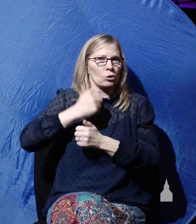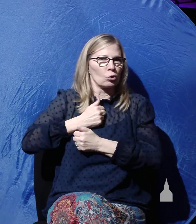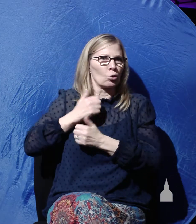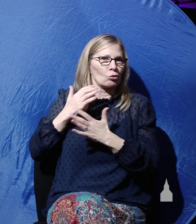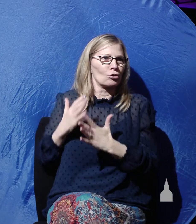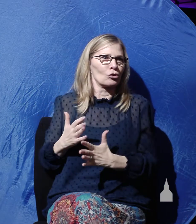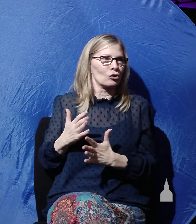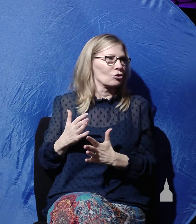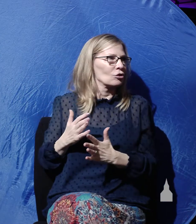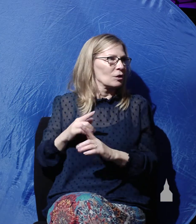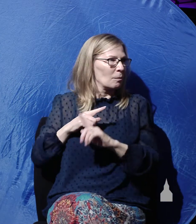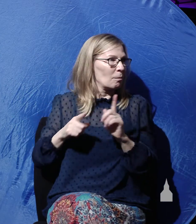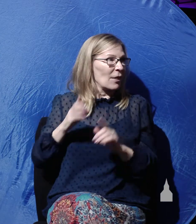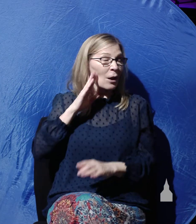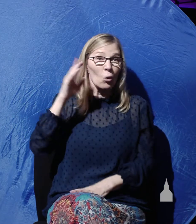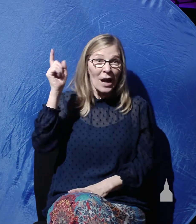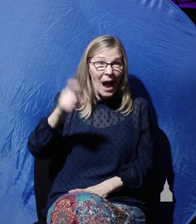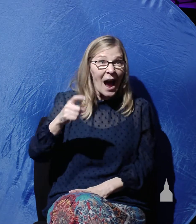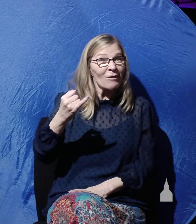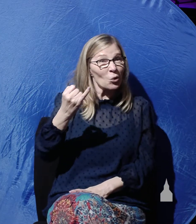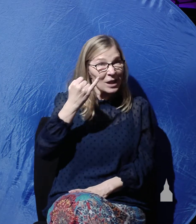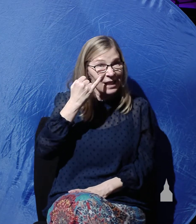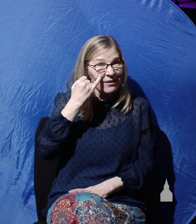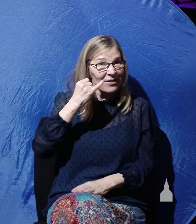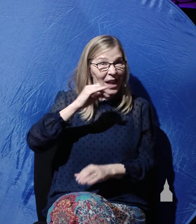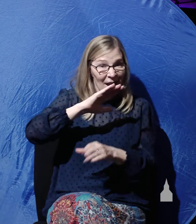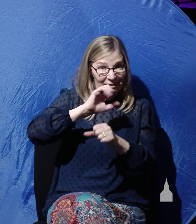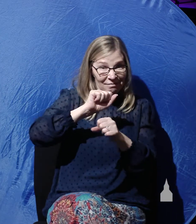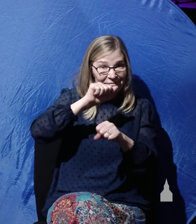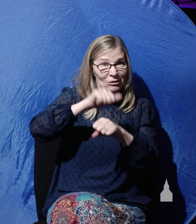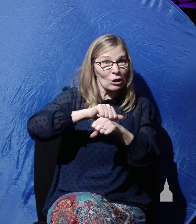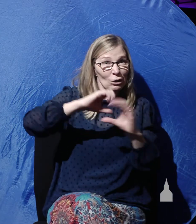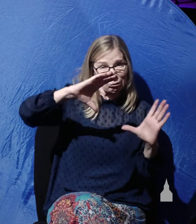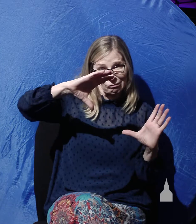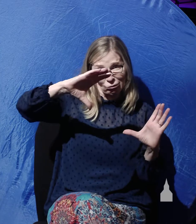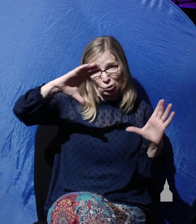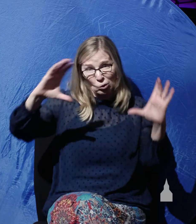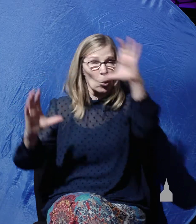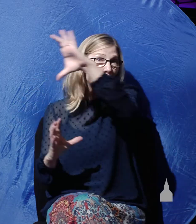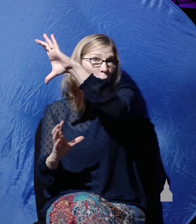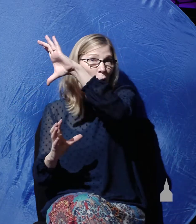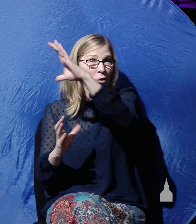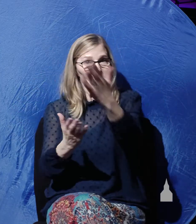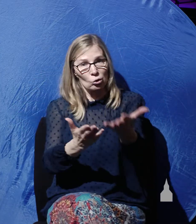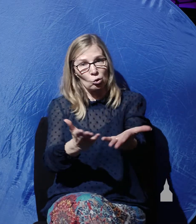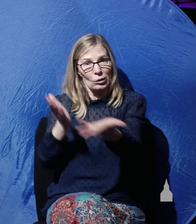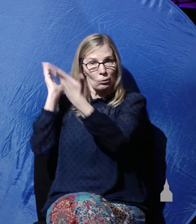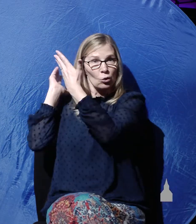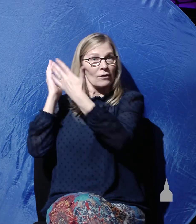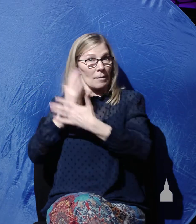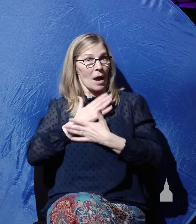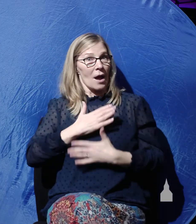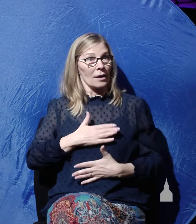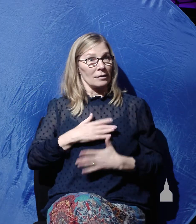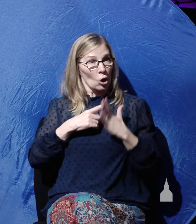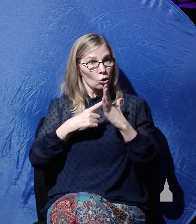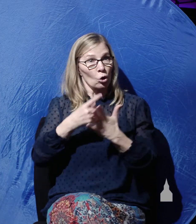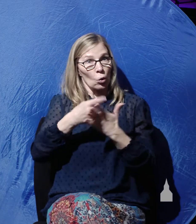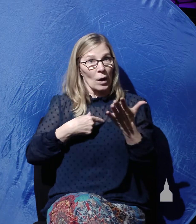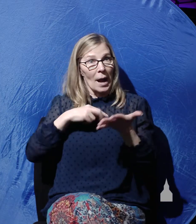to have done if they rolled the stone away and removed Christ's body. And let me show you what I mean. In Matthew's gospel,